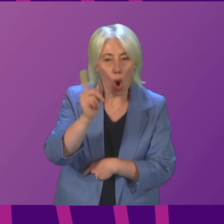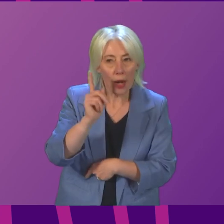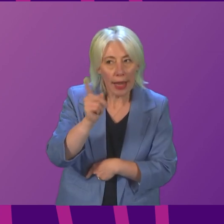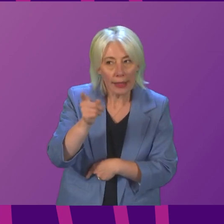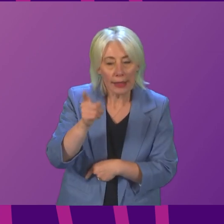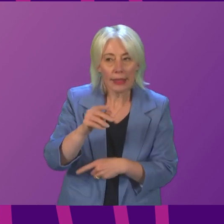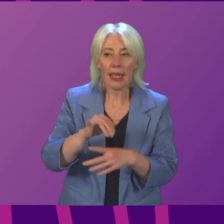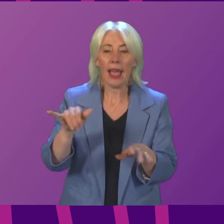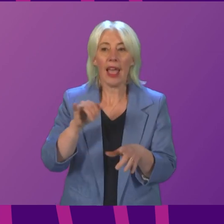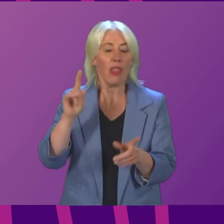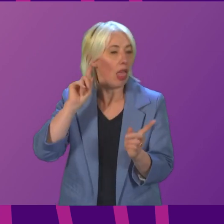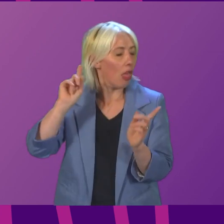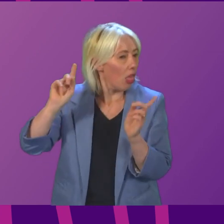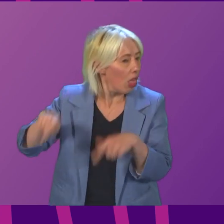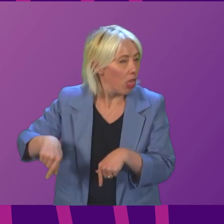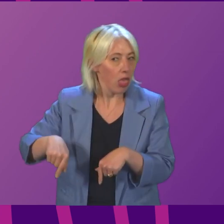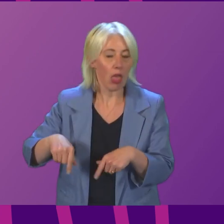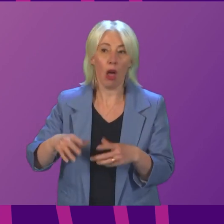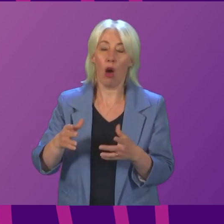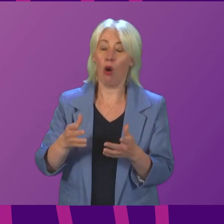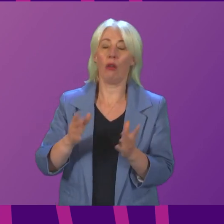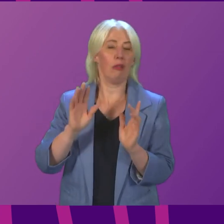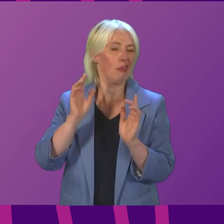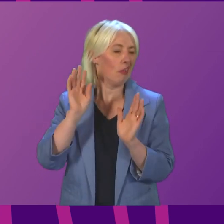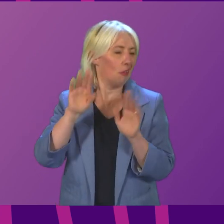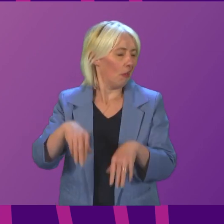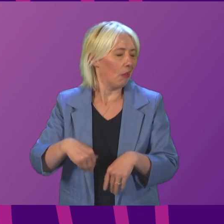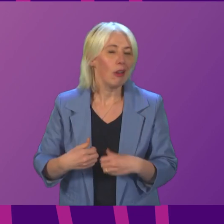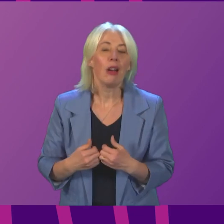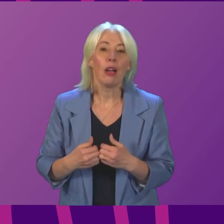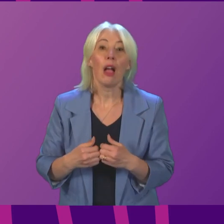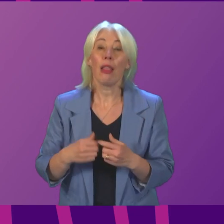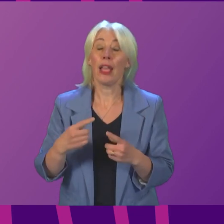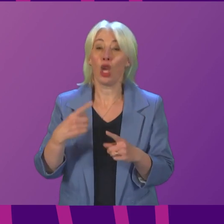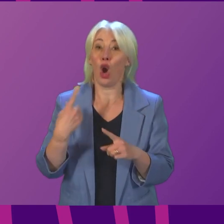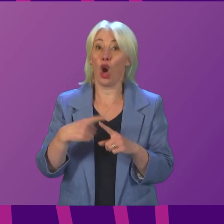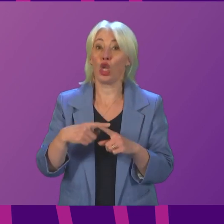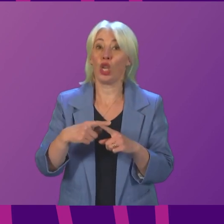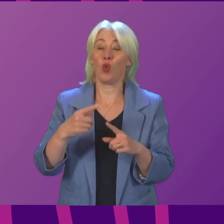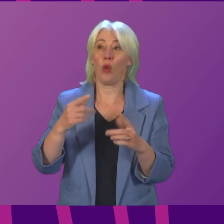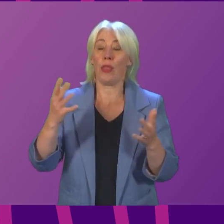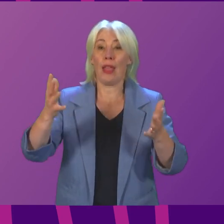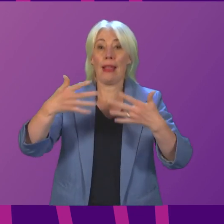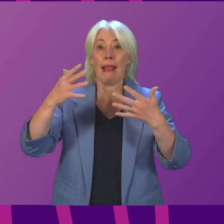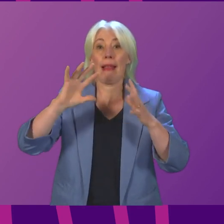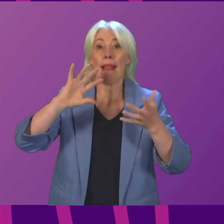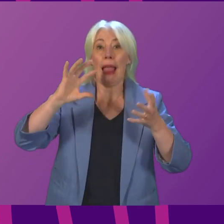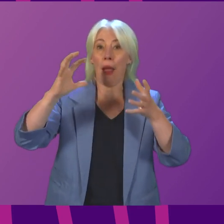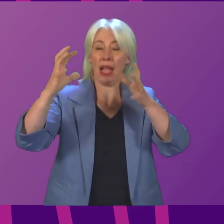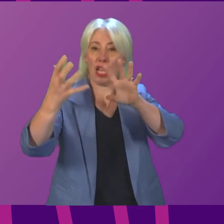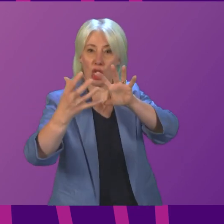joy or neglect at our peril. The urgent warnings of climate science are nothing if not God-given.